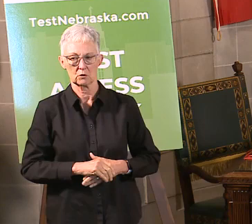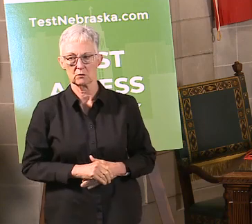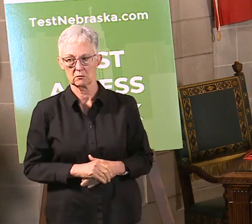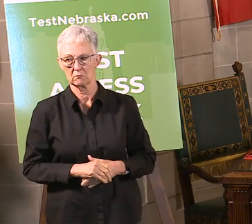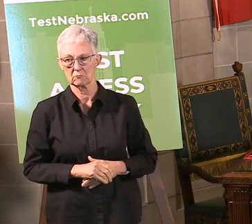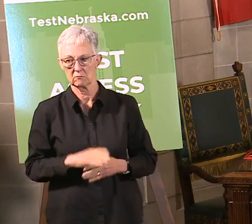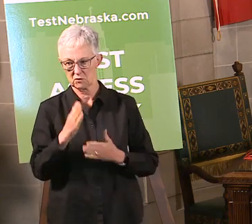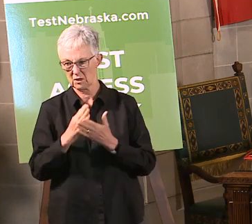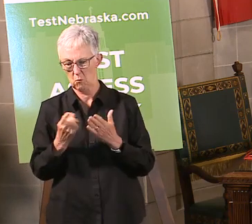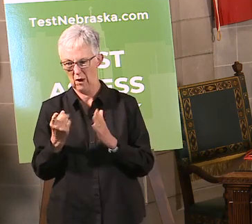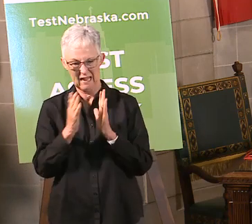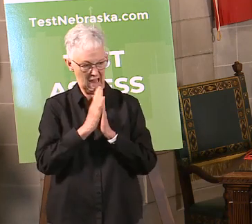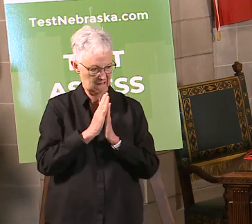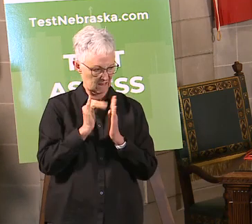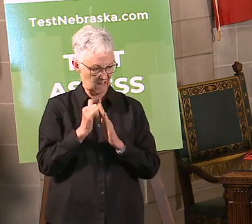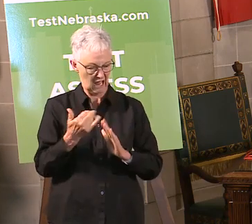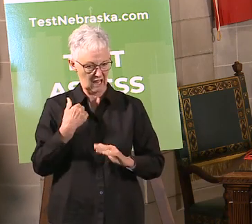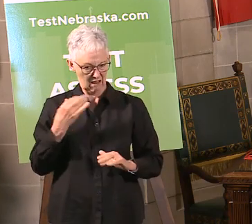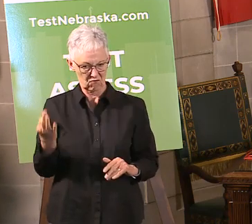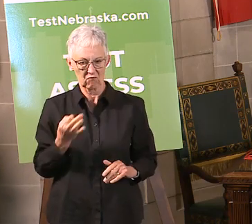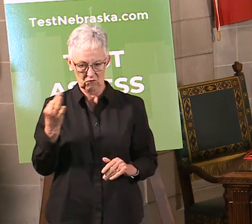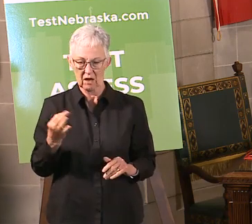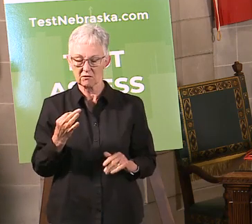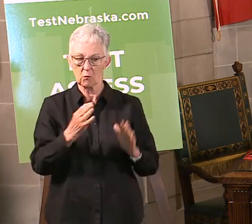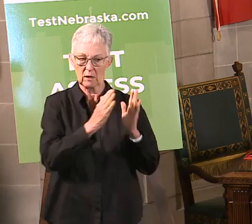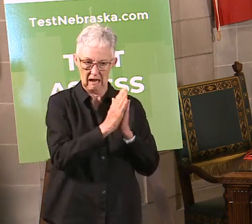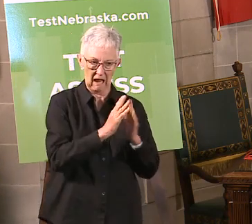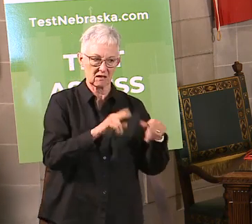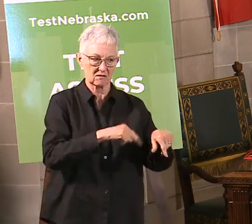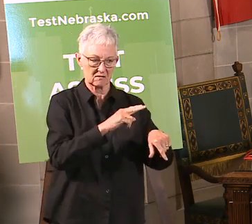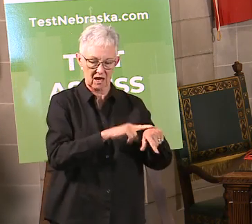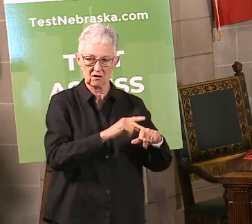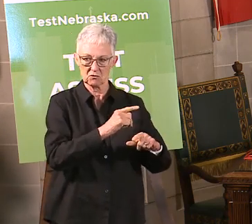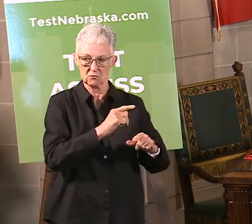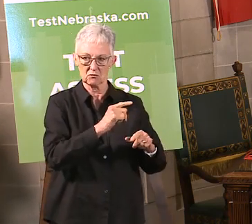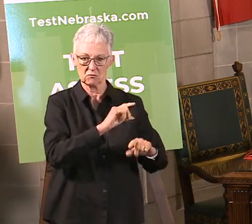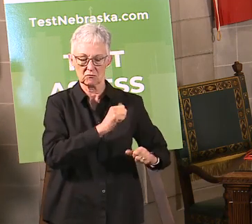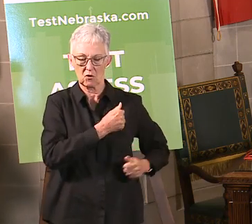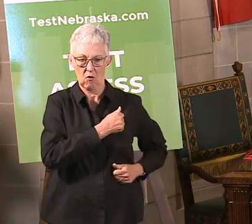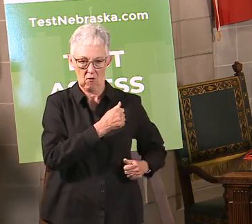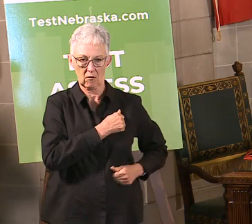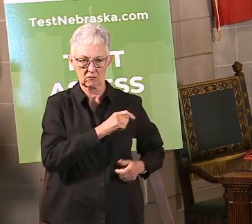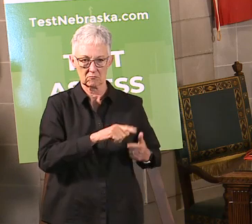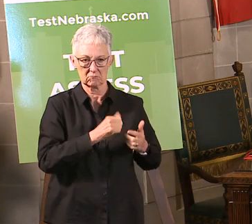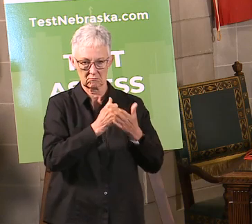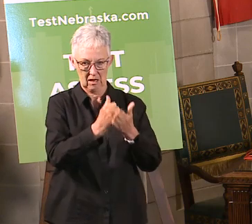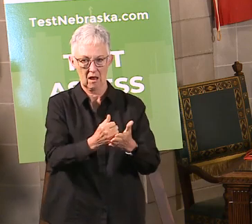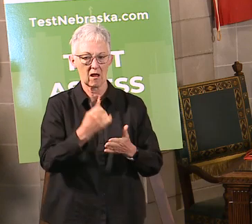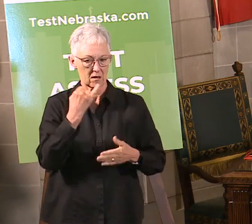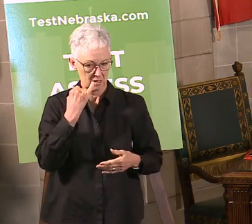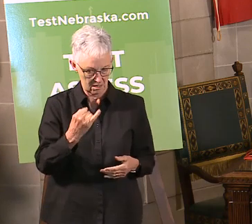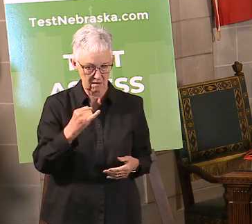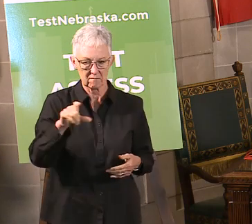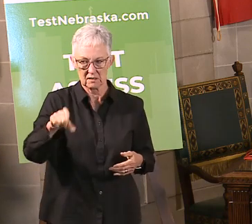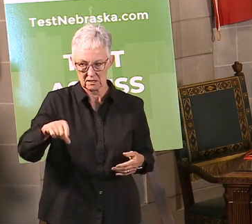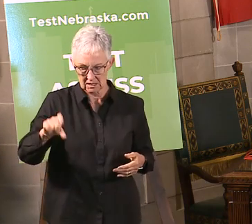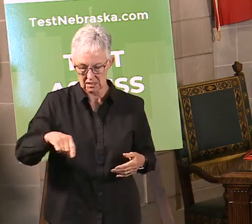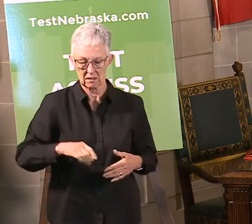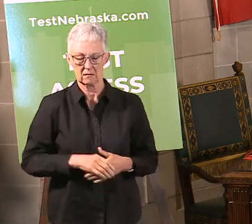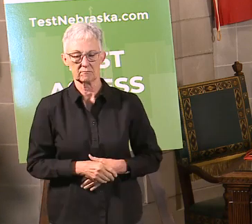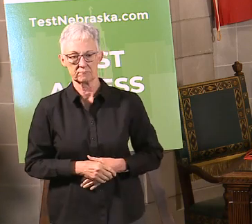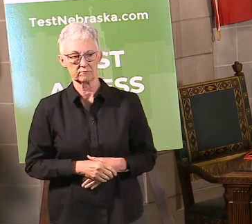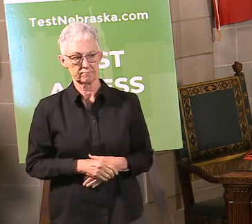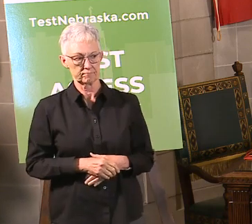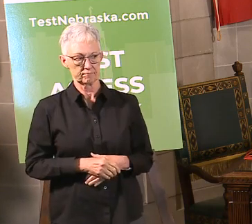So we do have the National Guard available to be able to help out tomorrow if it's needed for those eight counties, and we're making plans to do that with the Secretary of State. So